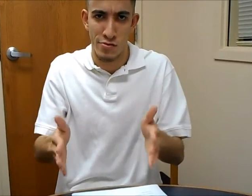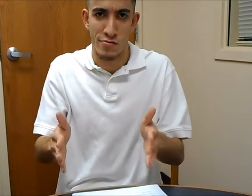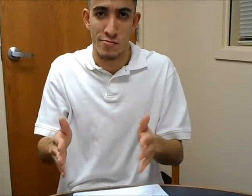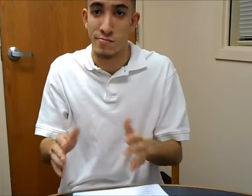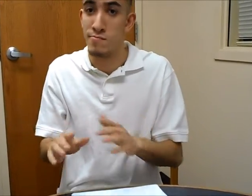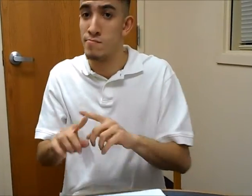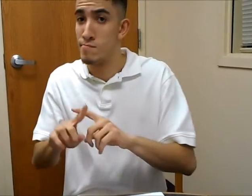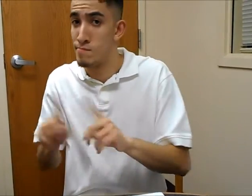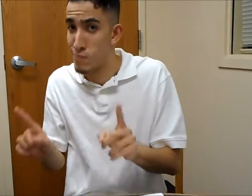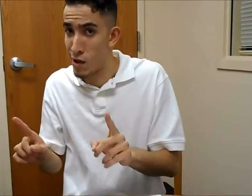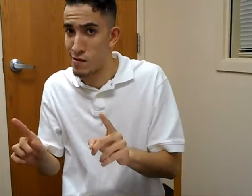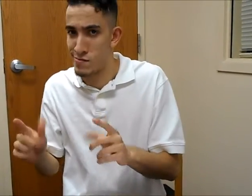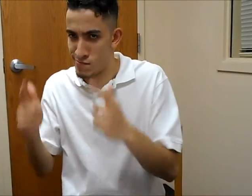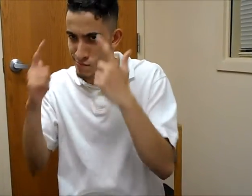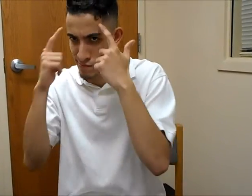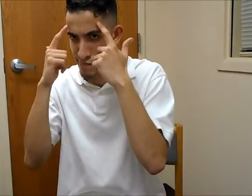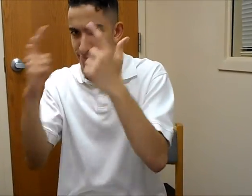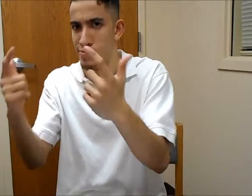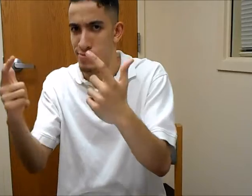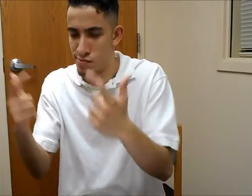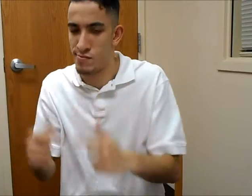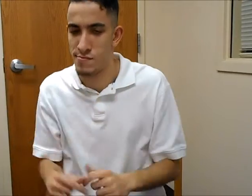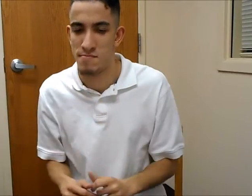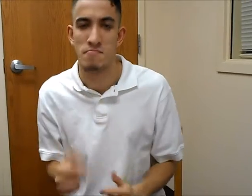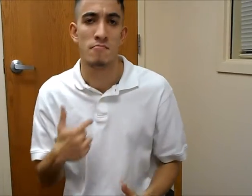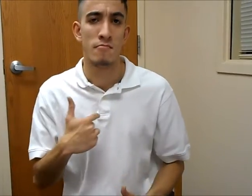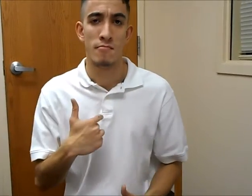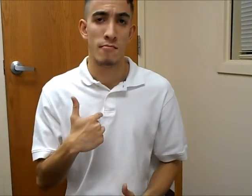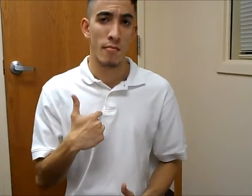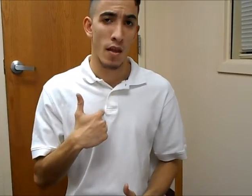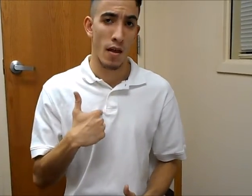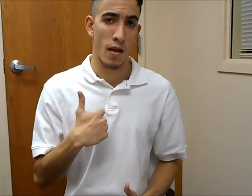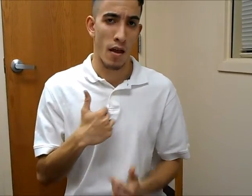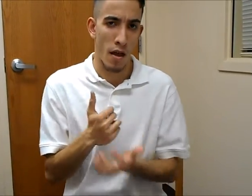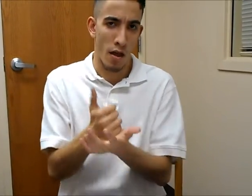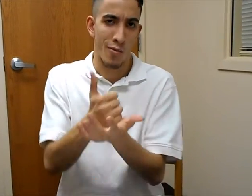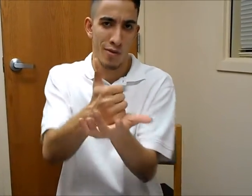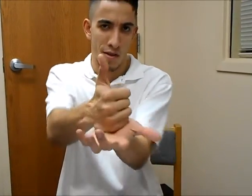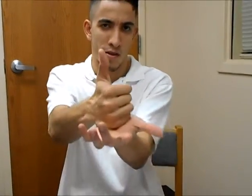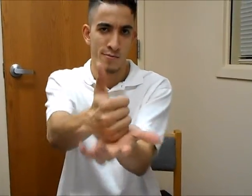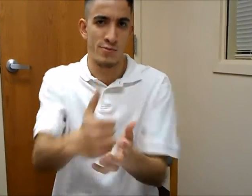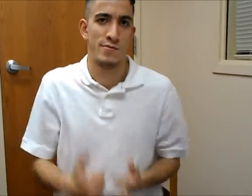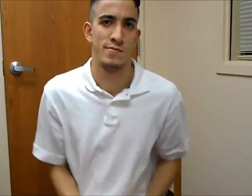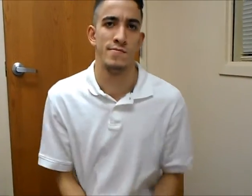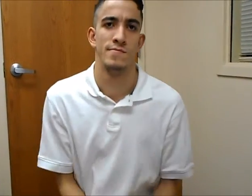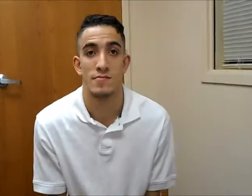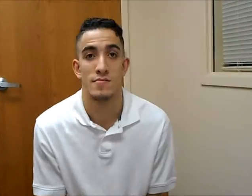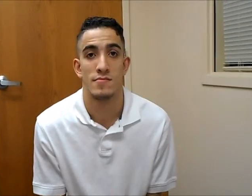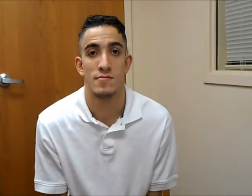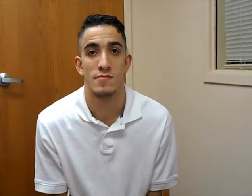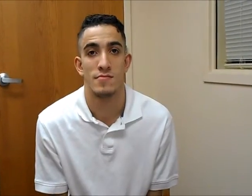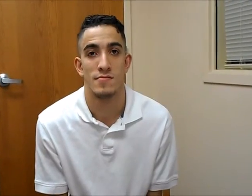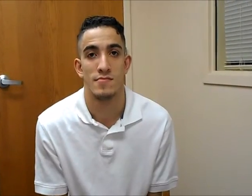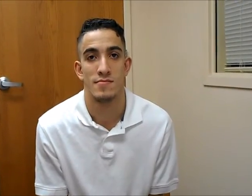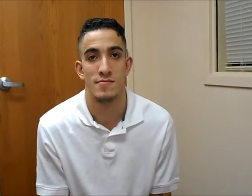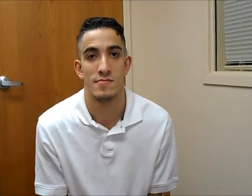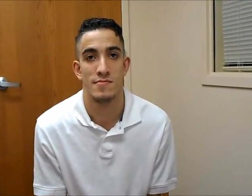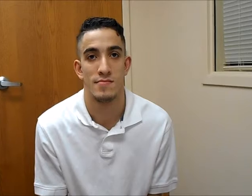but he's got big ego. I'll help you. Act